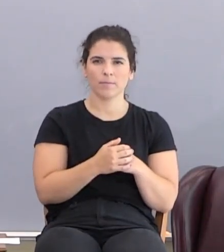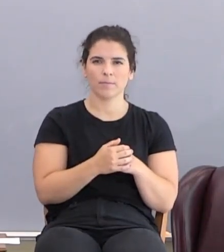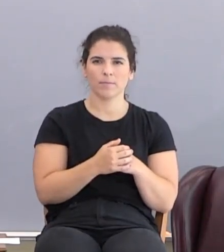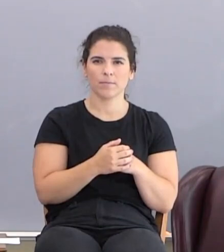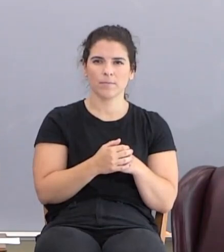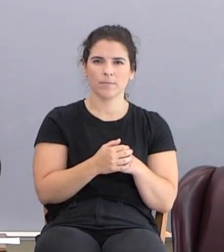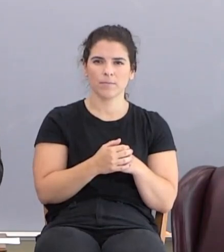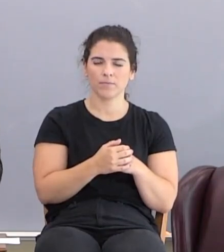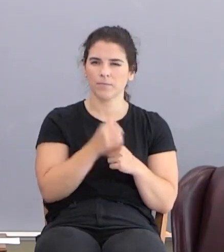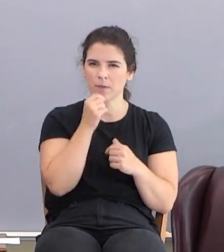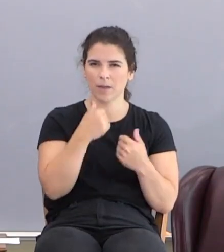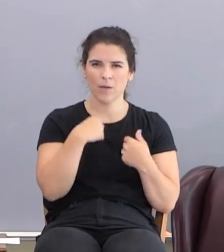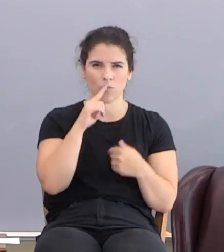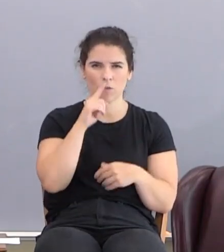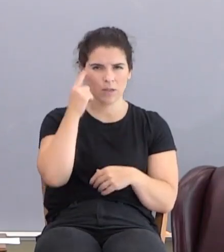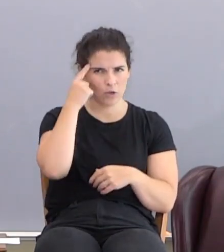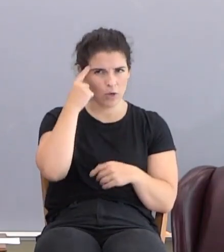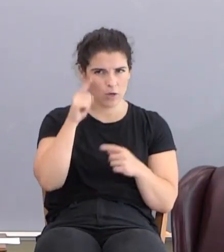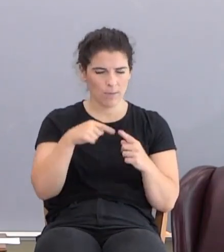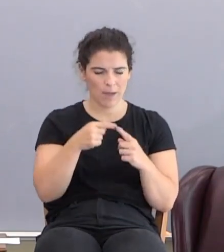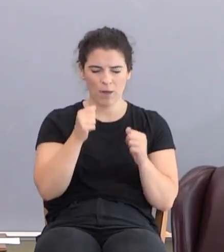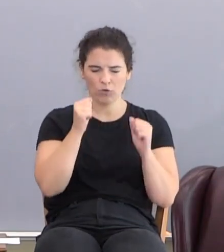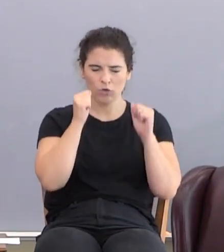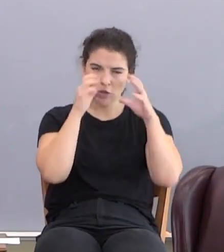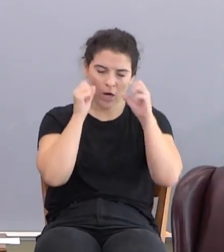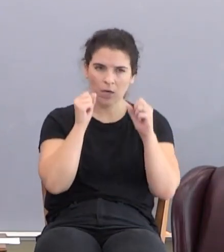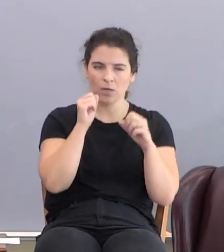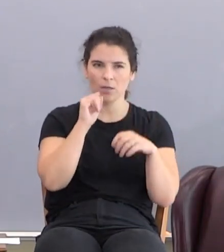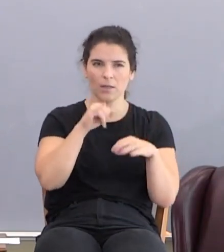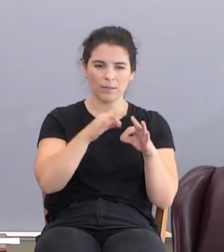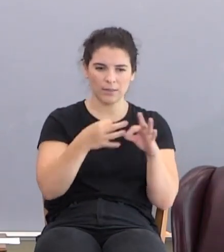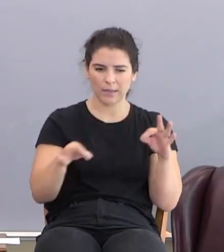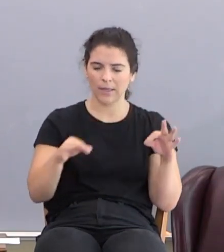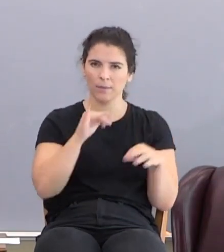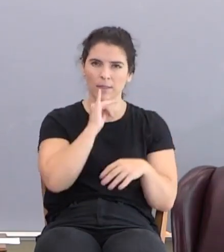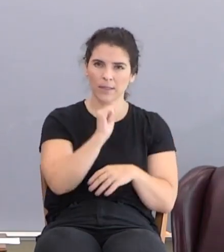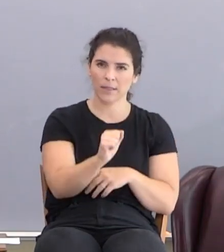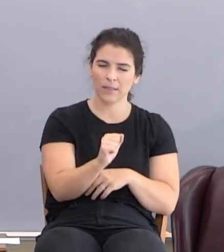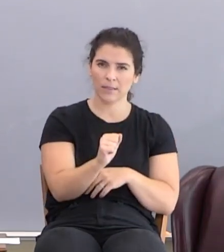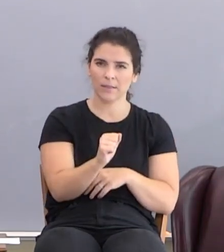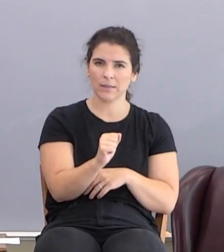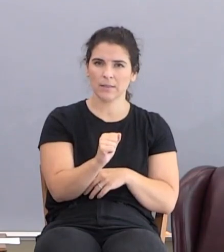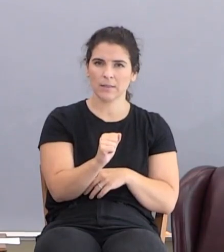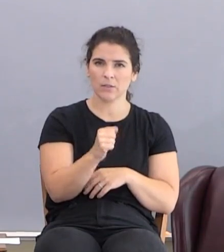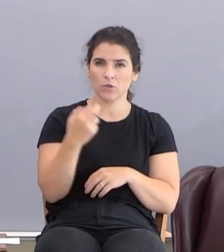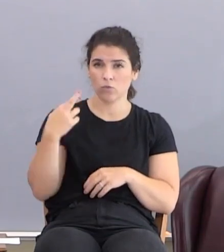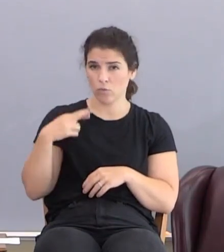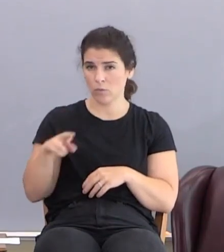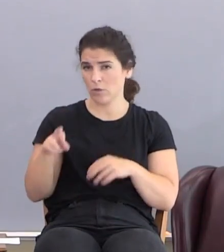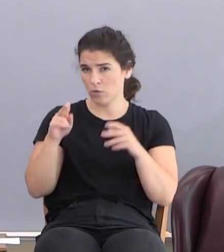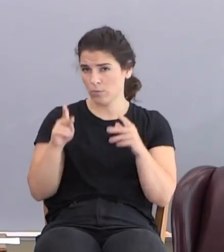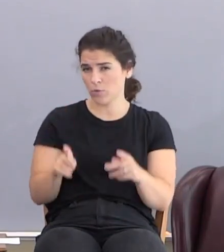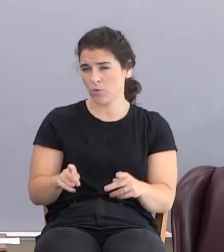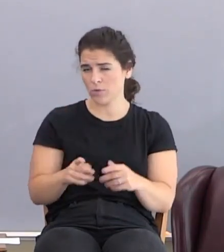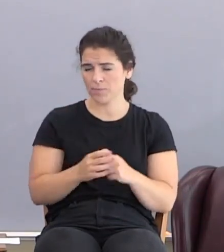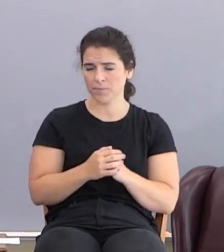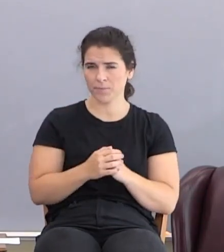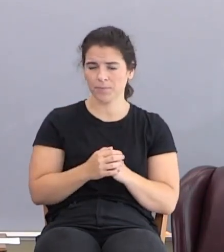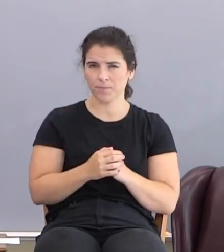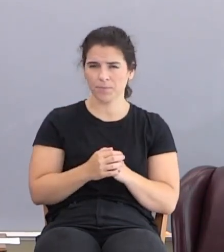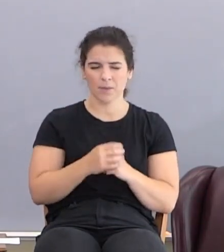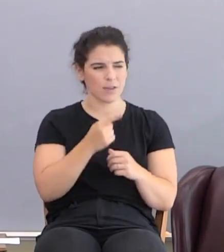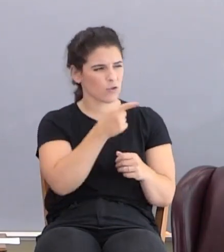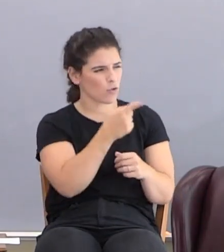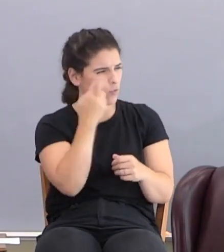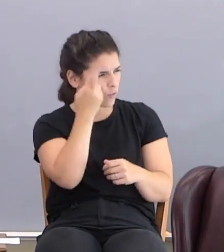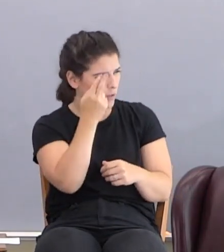And I had not really thought about how shocking that statement is to a religionist. And he said,